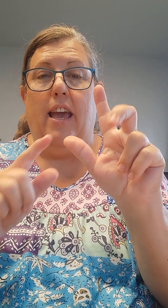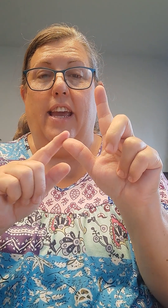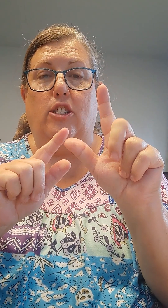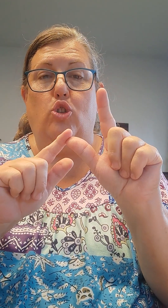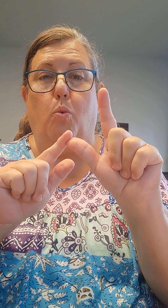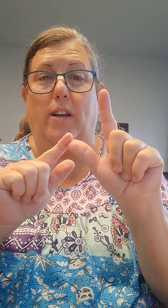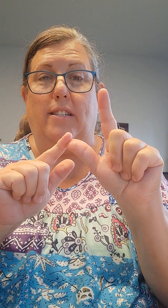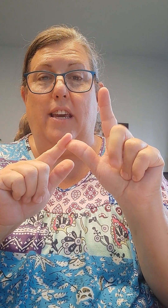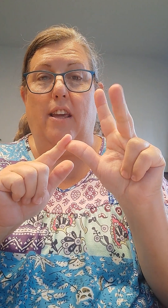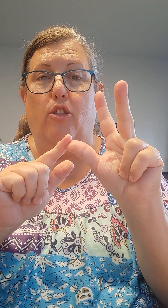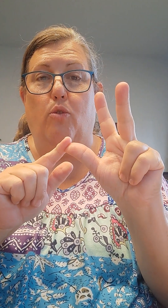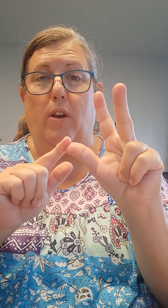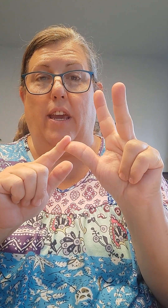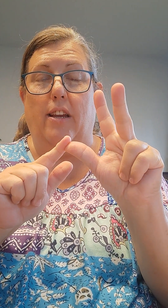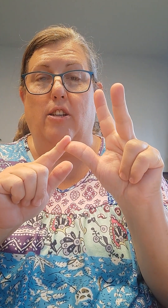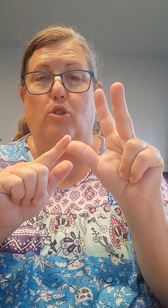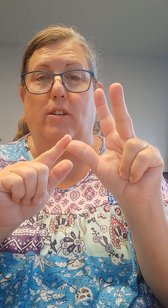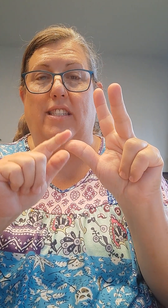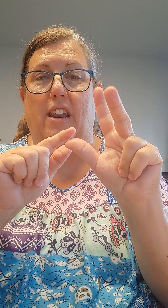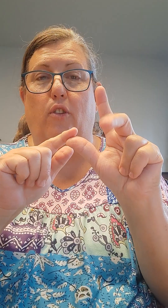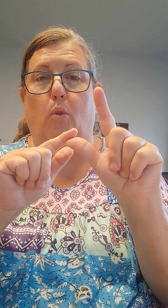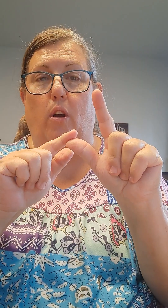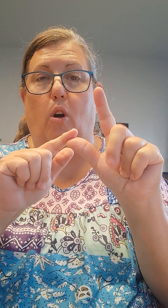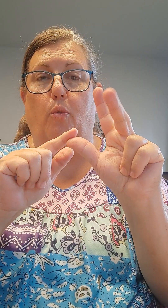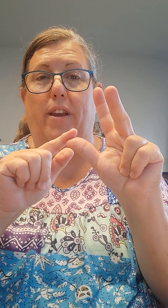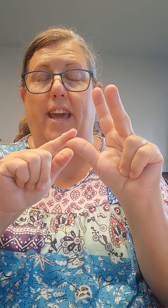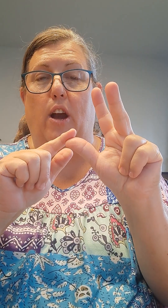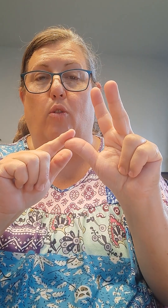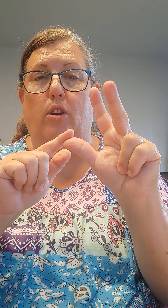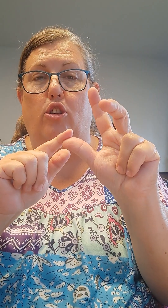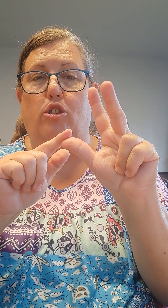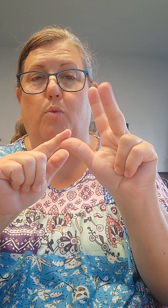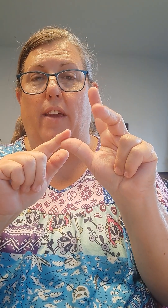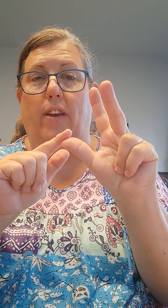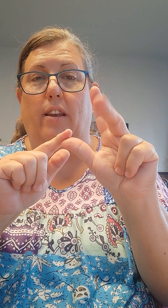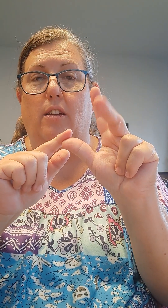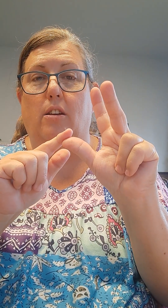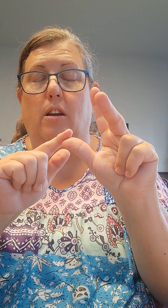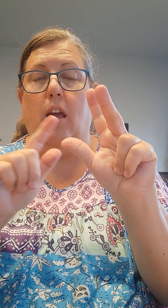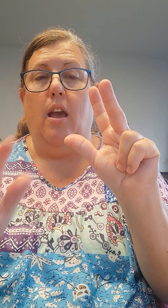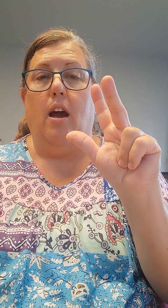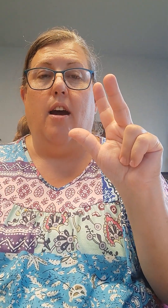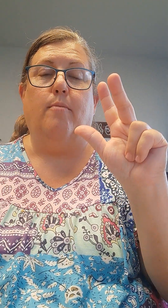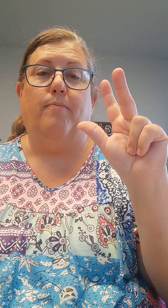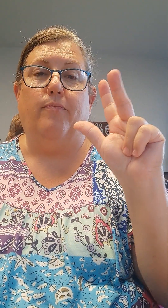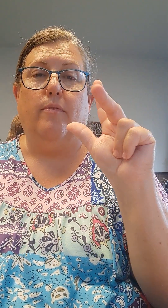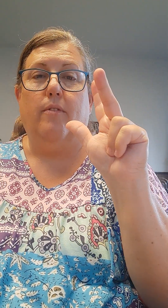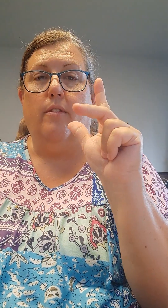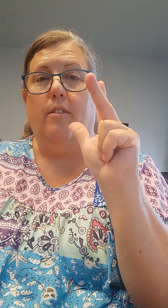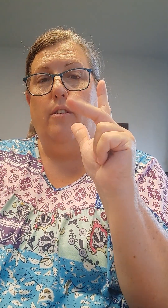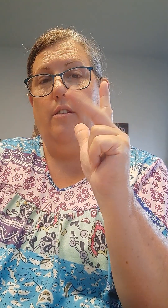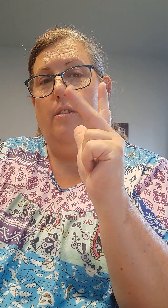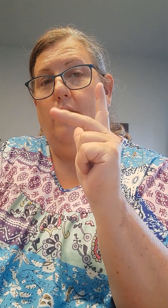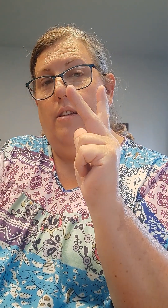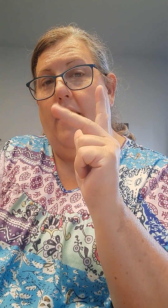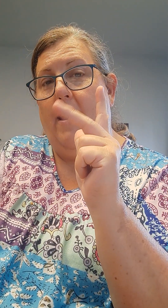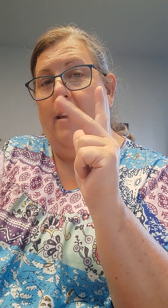It's twenty-three. So instead of going all the way down, you're just waving. Um, like that.